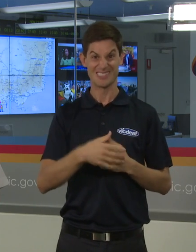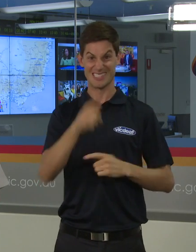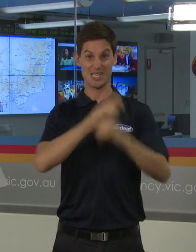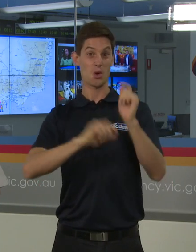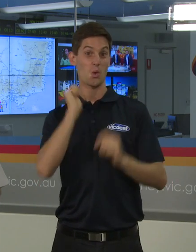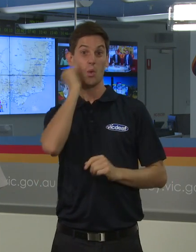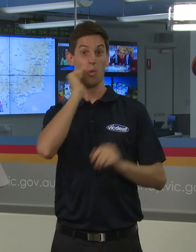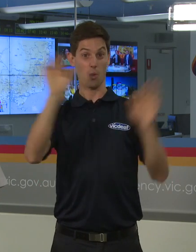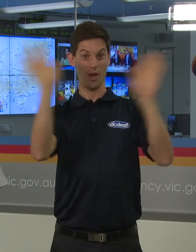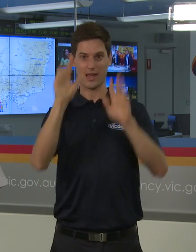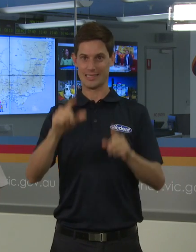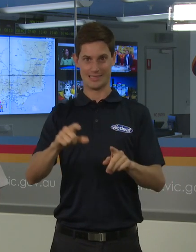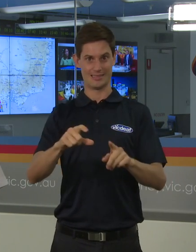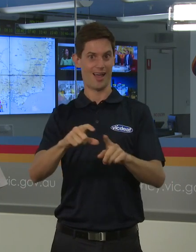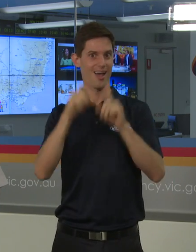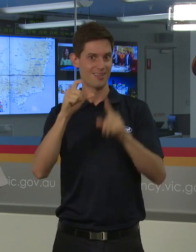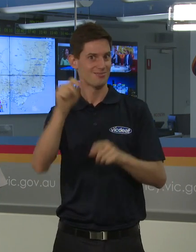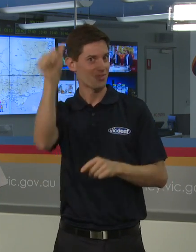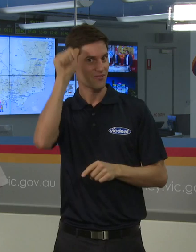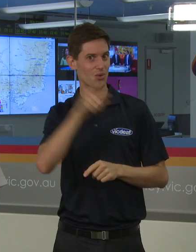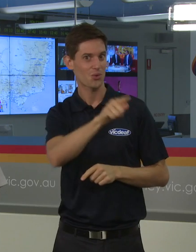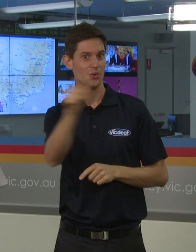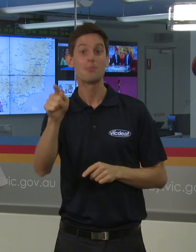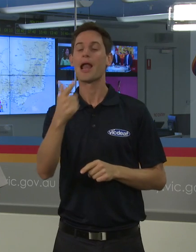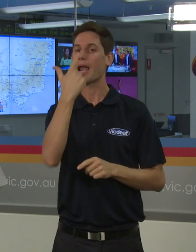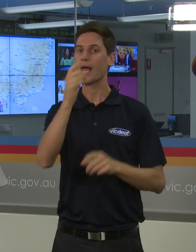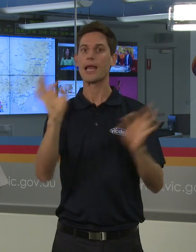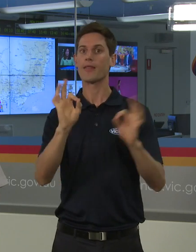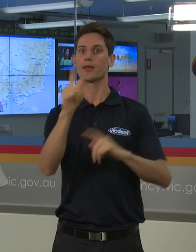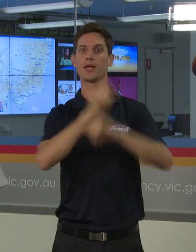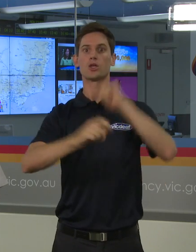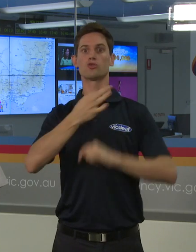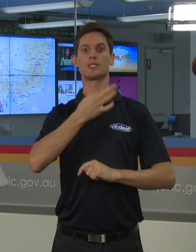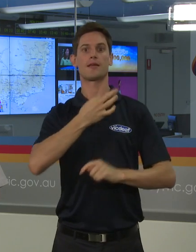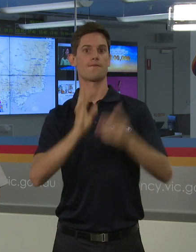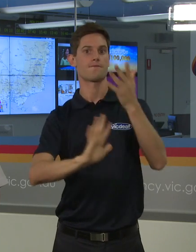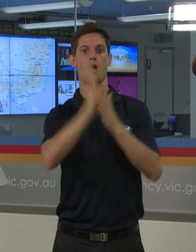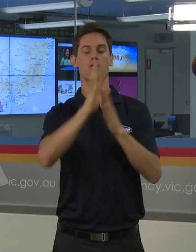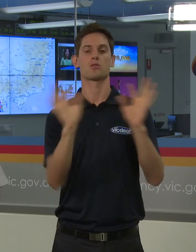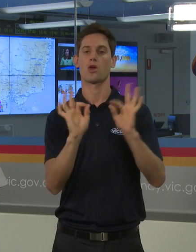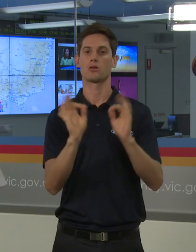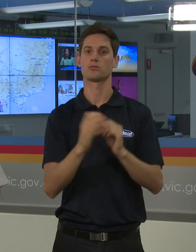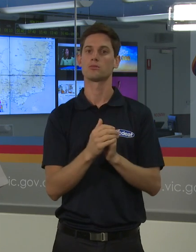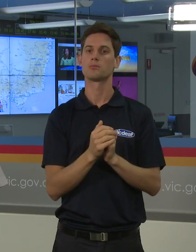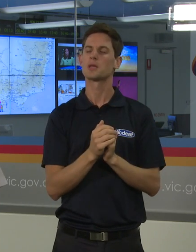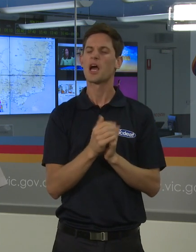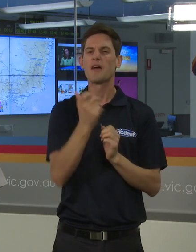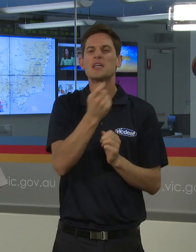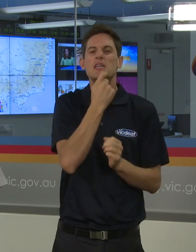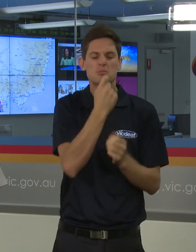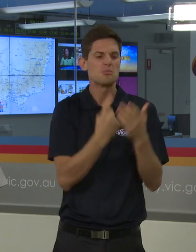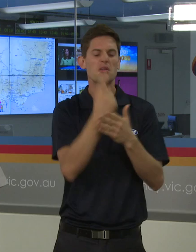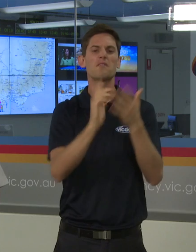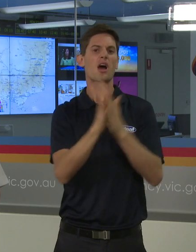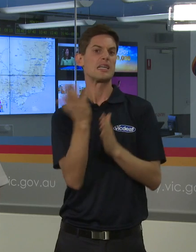challenging a few people. But it's certainly not bringing on severe fire weather. However, we have had some small fires that have been dealt with, dealt with